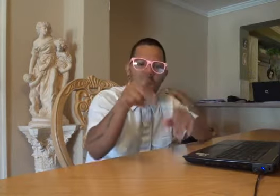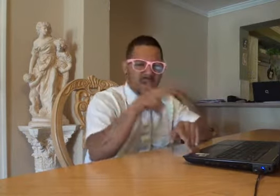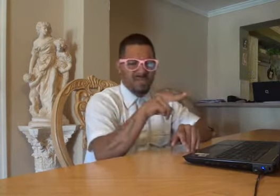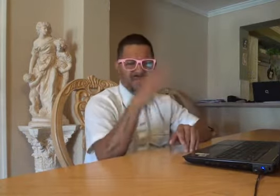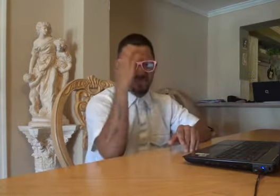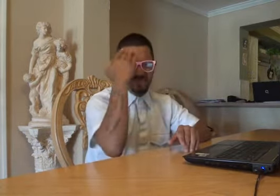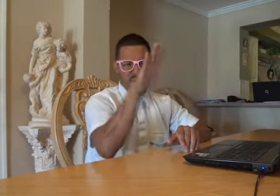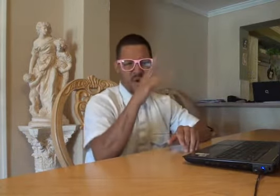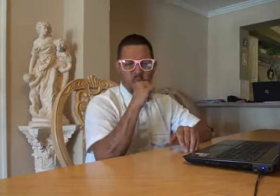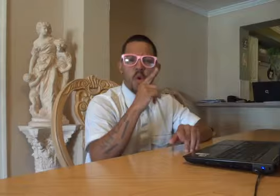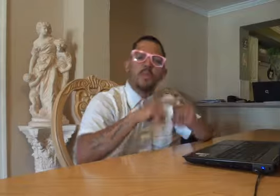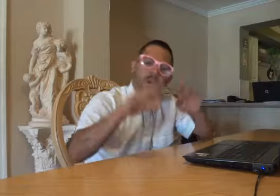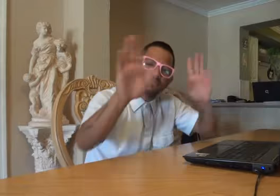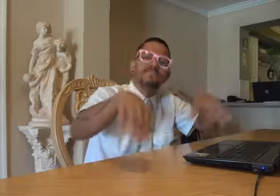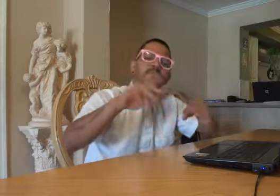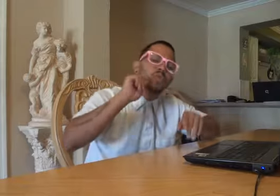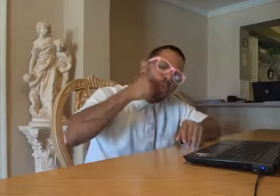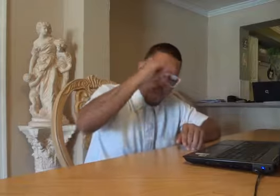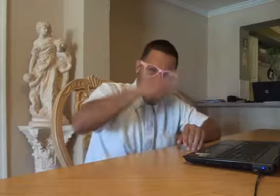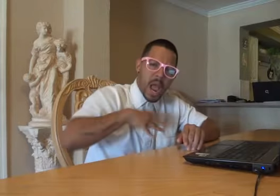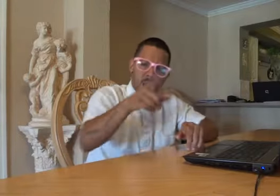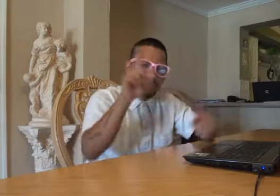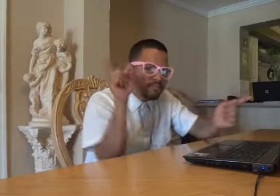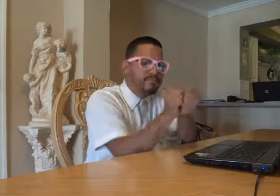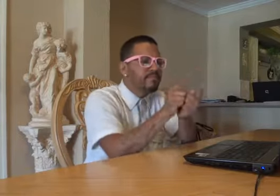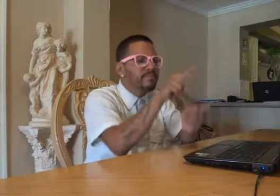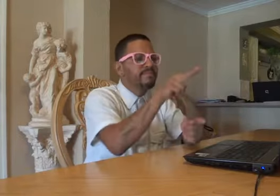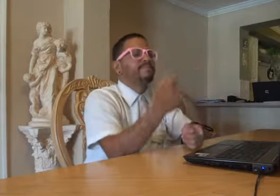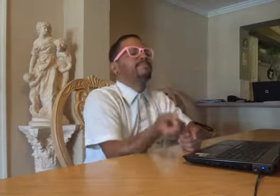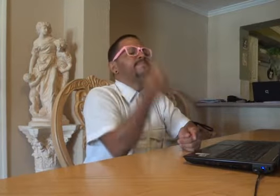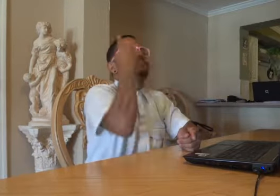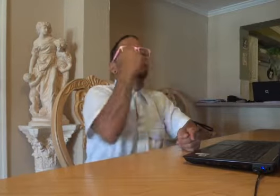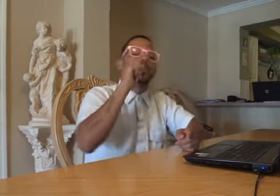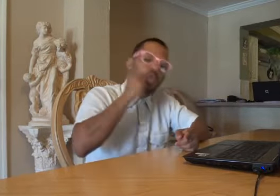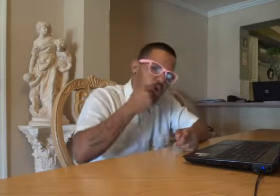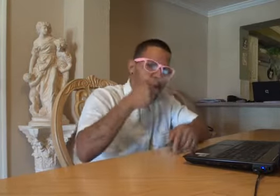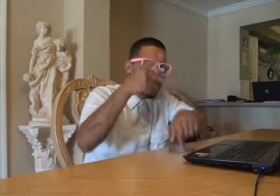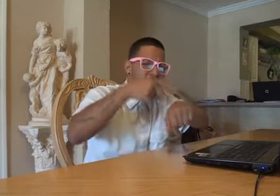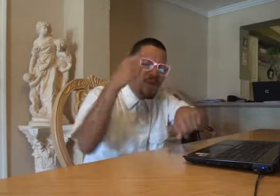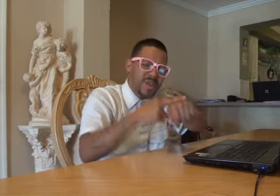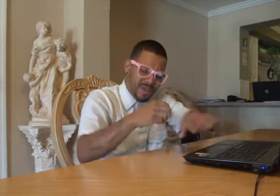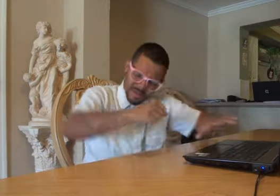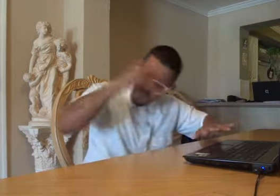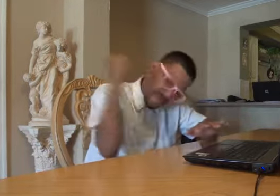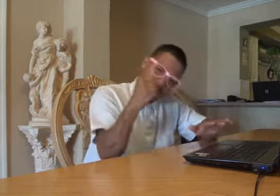Demi's room. Do you, Mr. Demi, have stuff for rooms? My mom and dad don't. Turn back with me after they'll throw to get that first room.